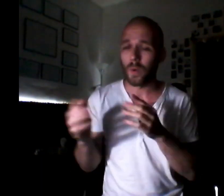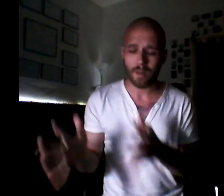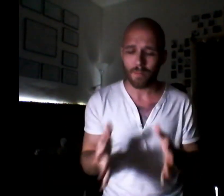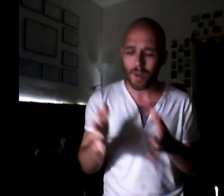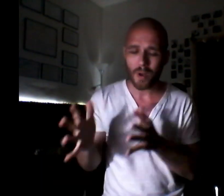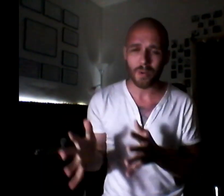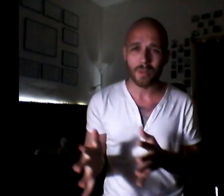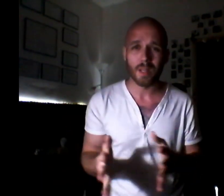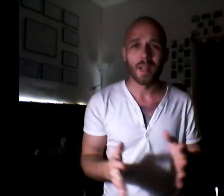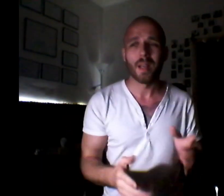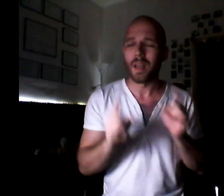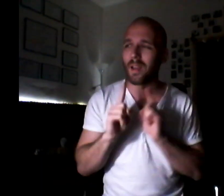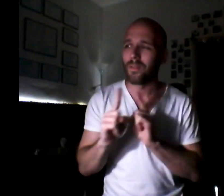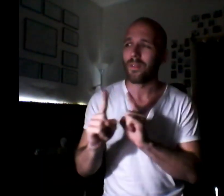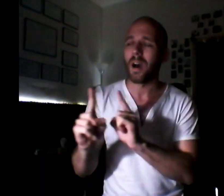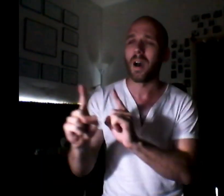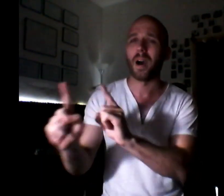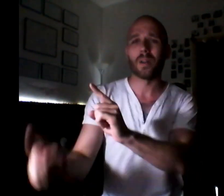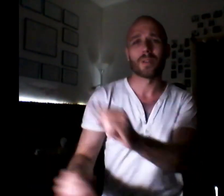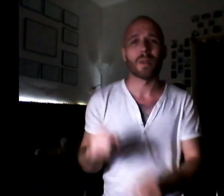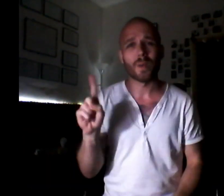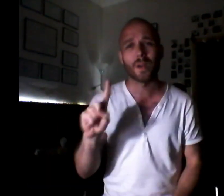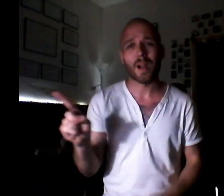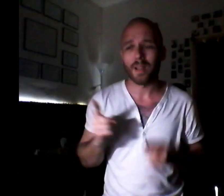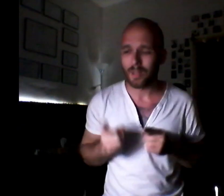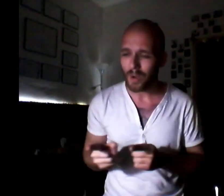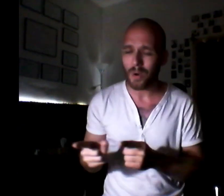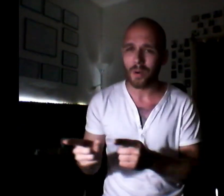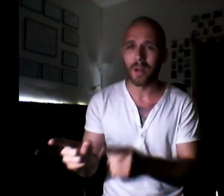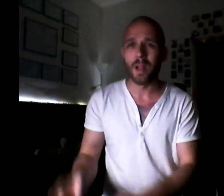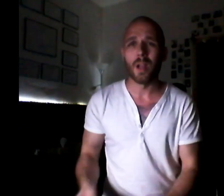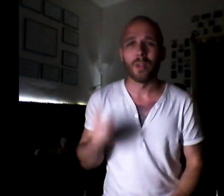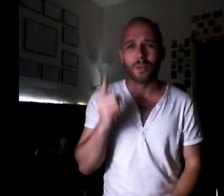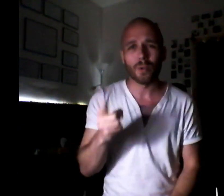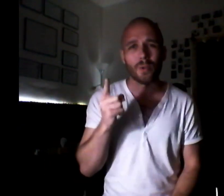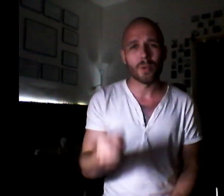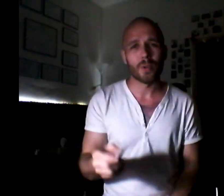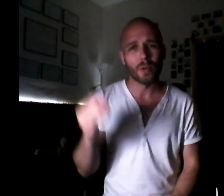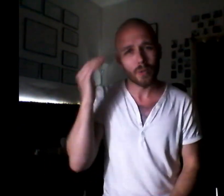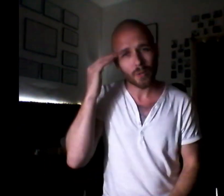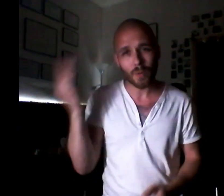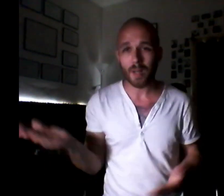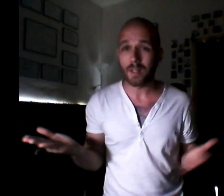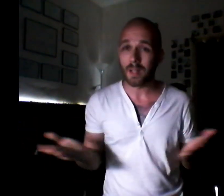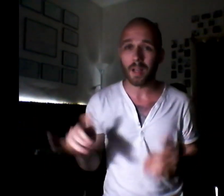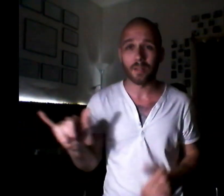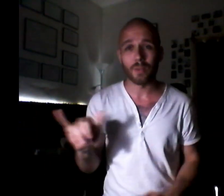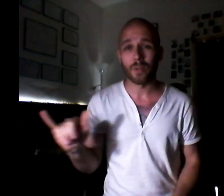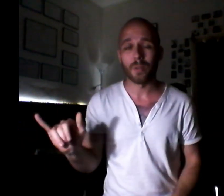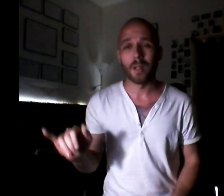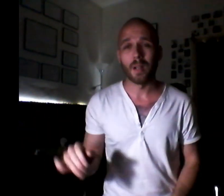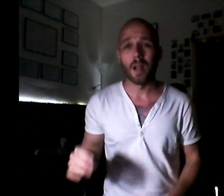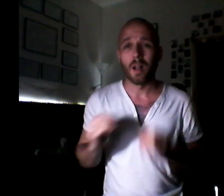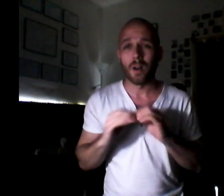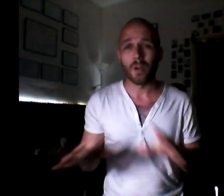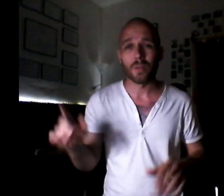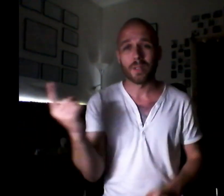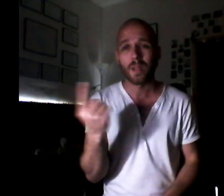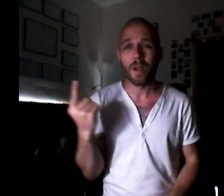when the wind blows It follows me where I go Do you know what it's like to Lose